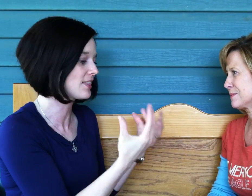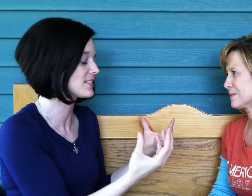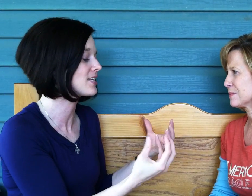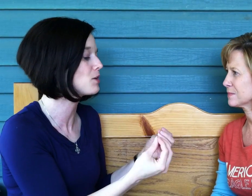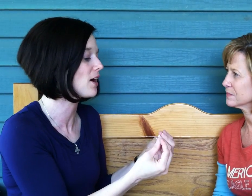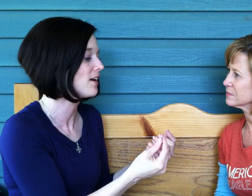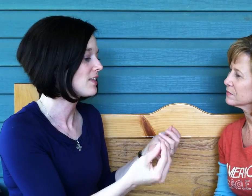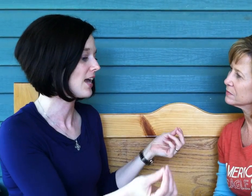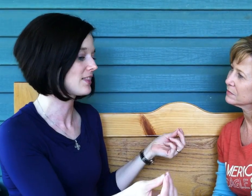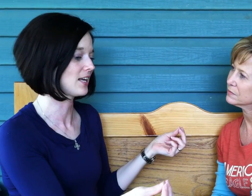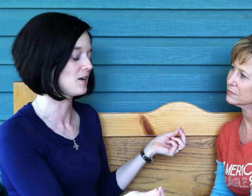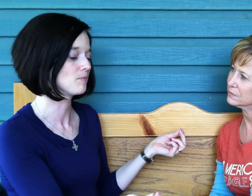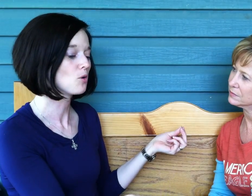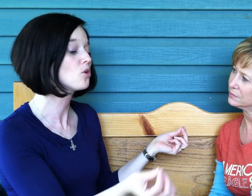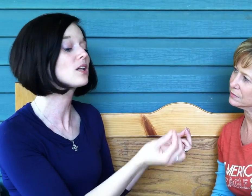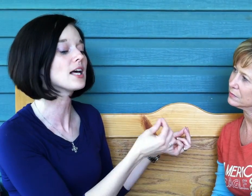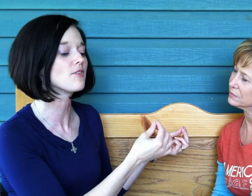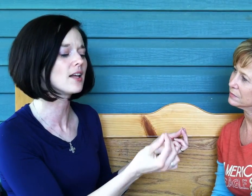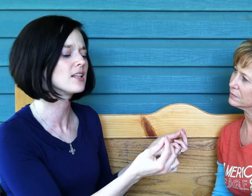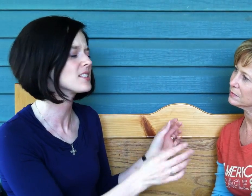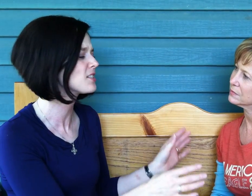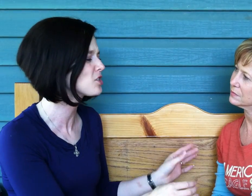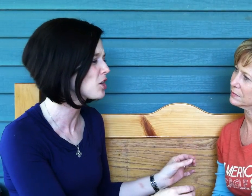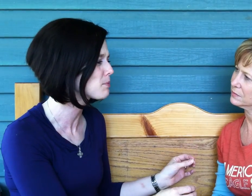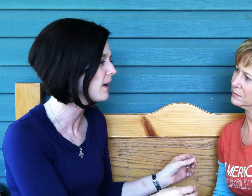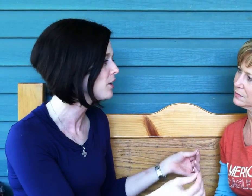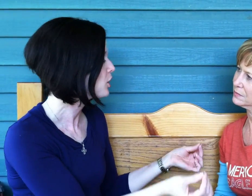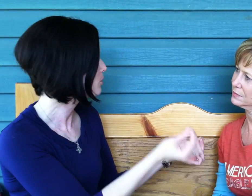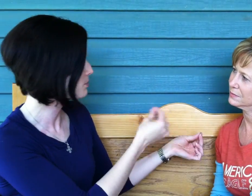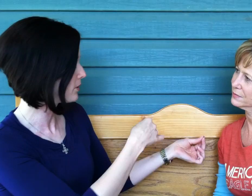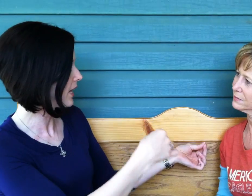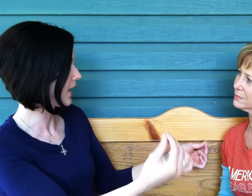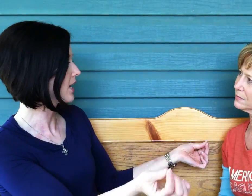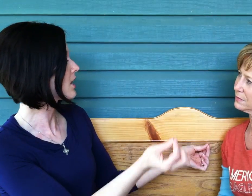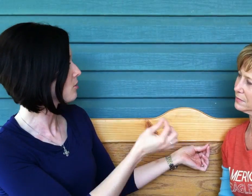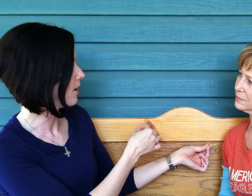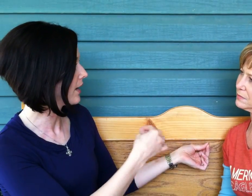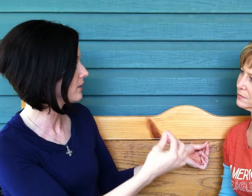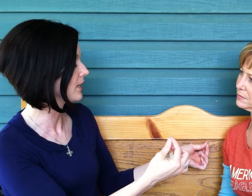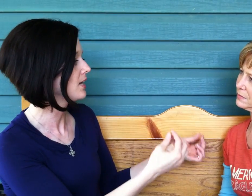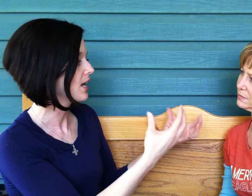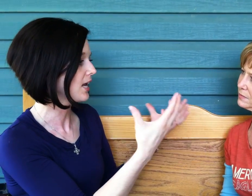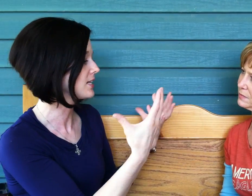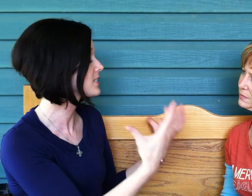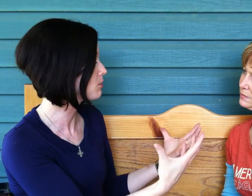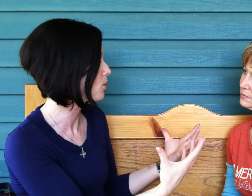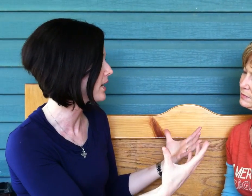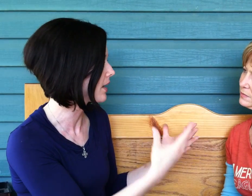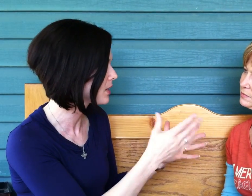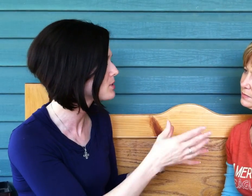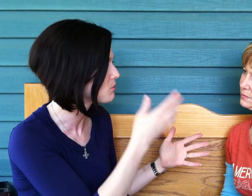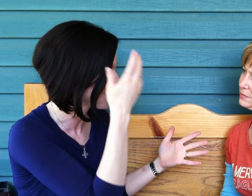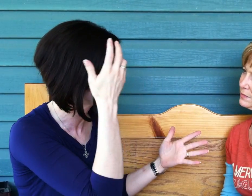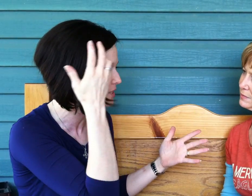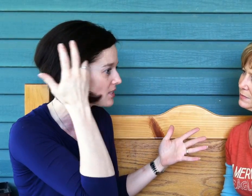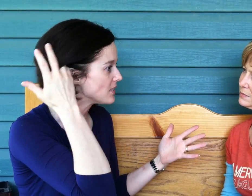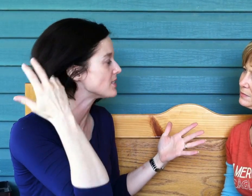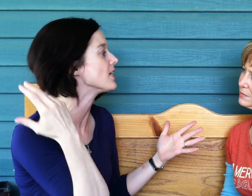had that study where they had that world class violinist, this is Josh Bell, who was playing the violin in a subway, I think it was in Washington, D.C.